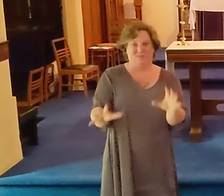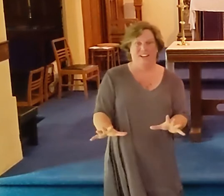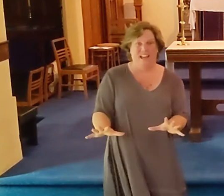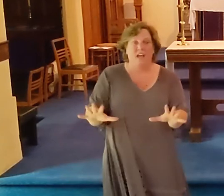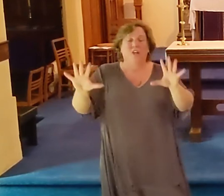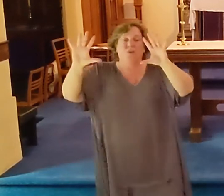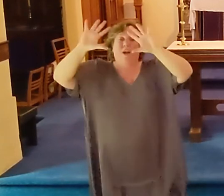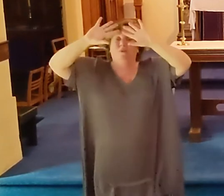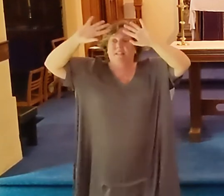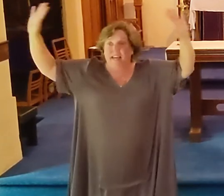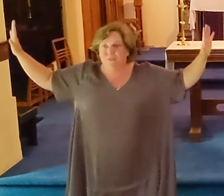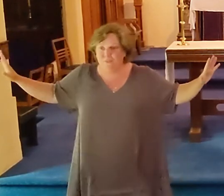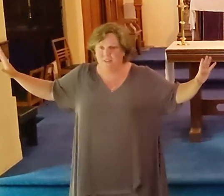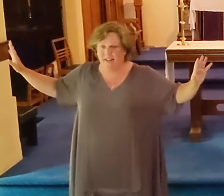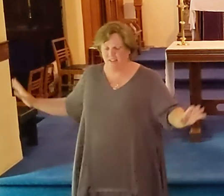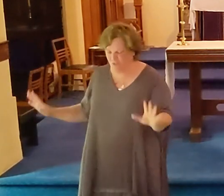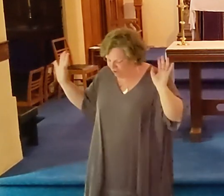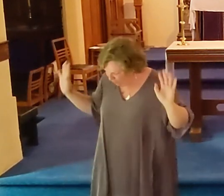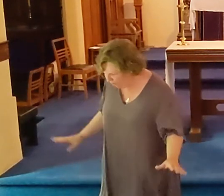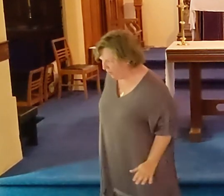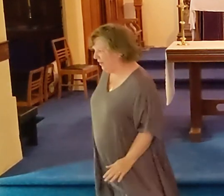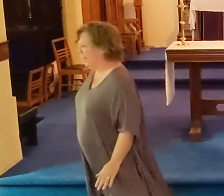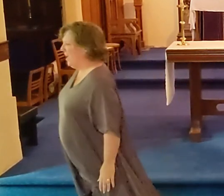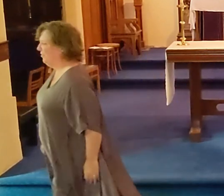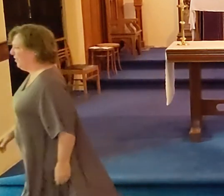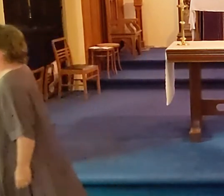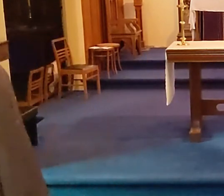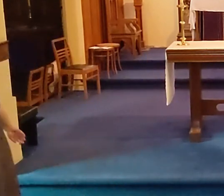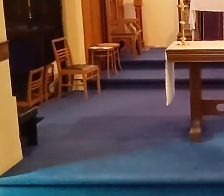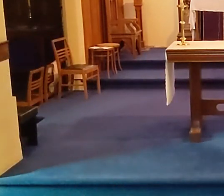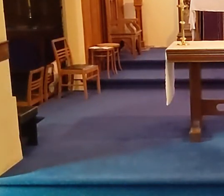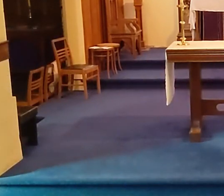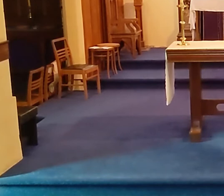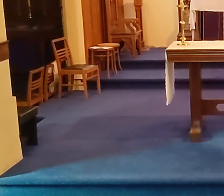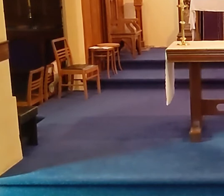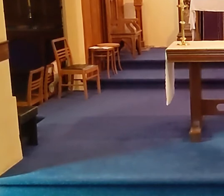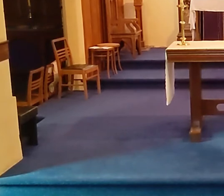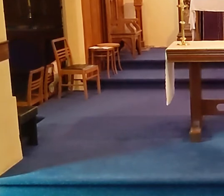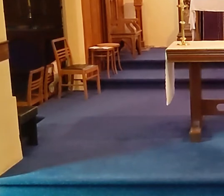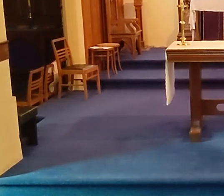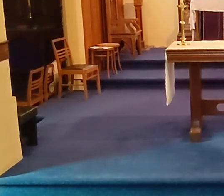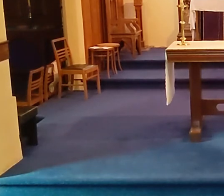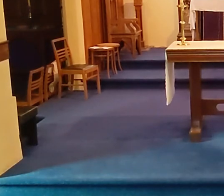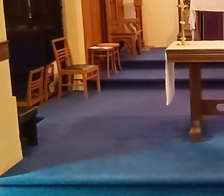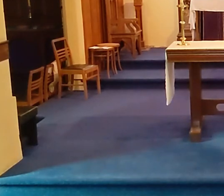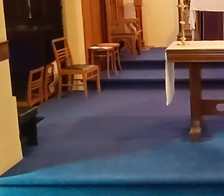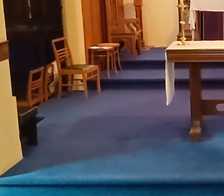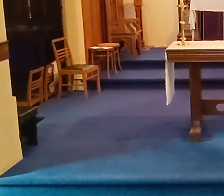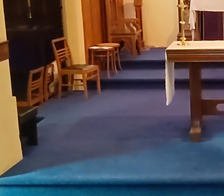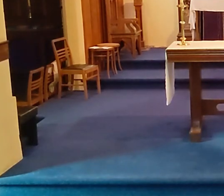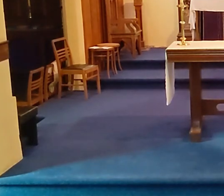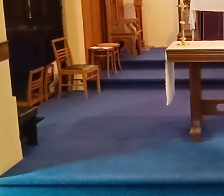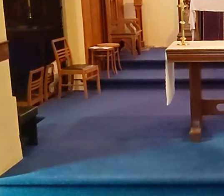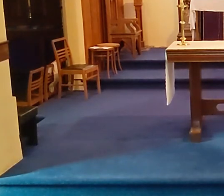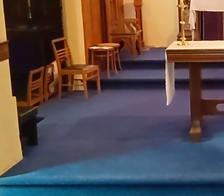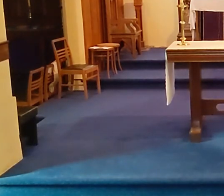coffee, let's find out. To our relief, it's true, Australia has the best coffee. It was amazing. It was amazing